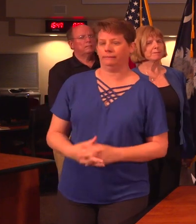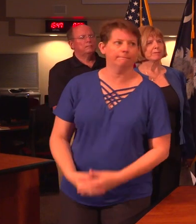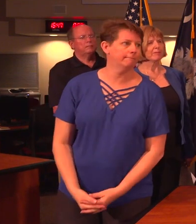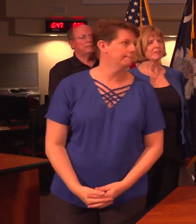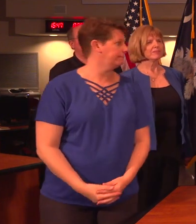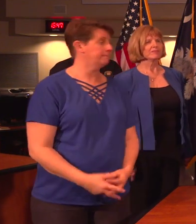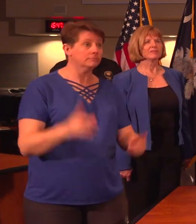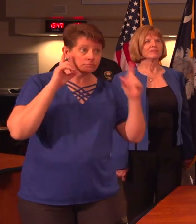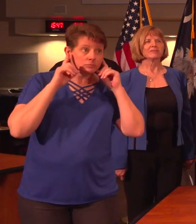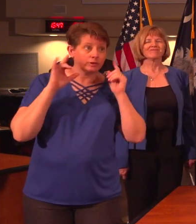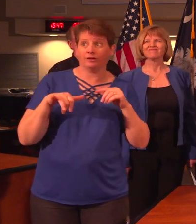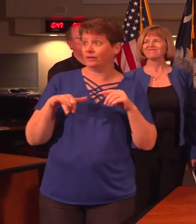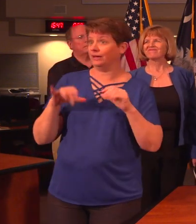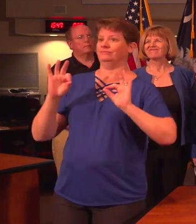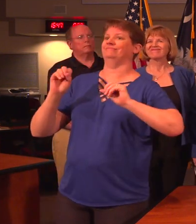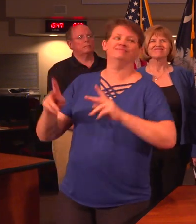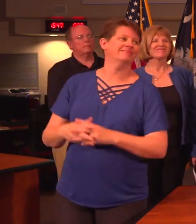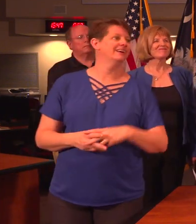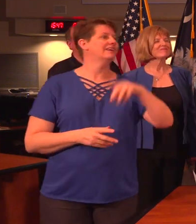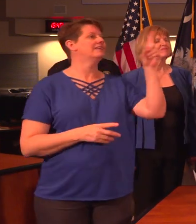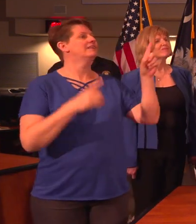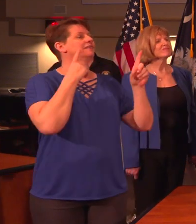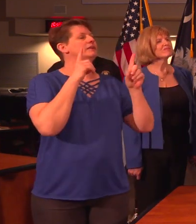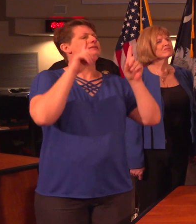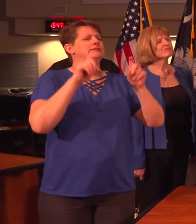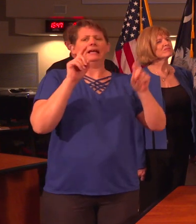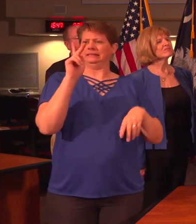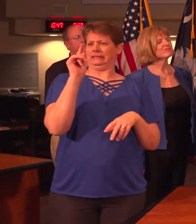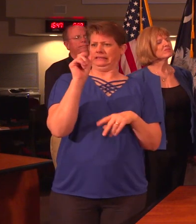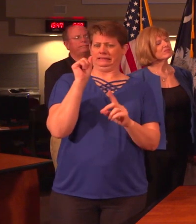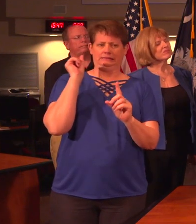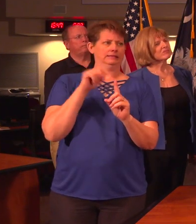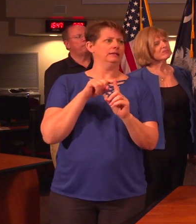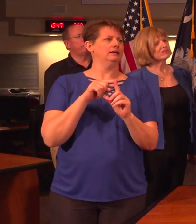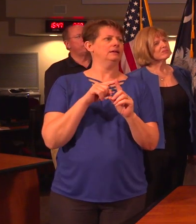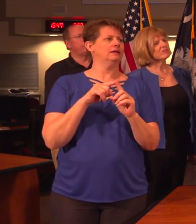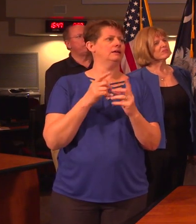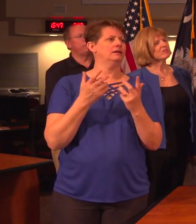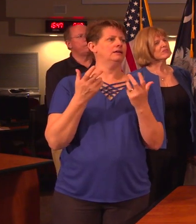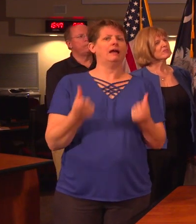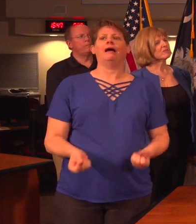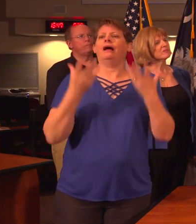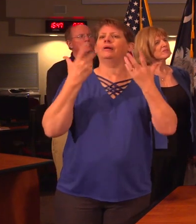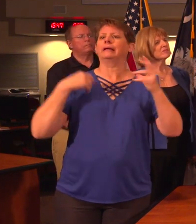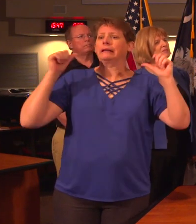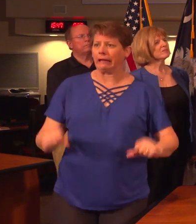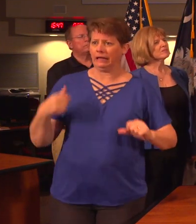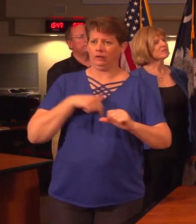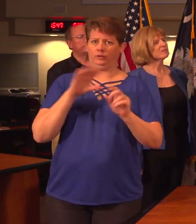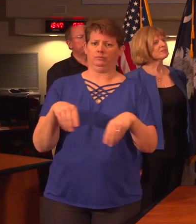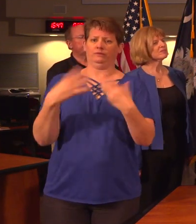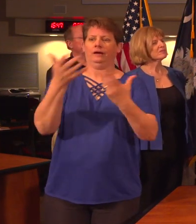Did you hear that? As far as the test kits, what's the capacity for how many tests you guys can